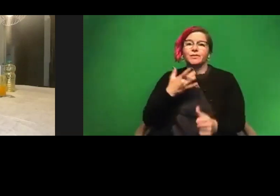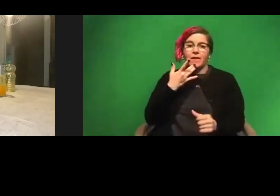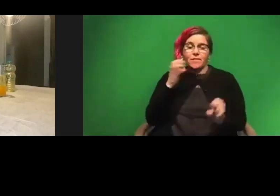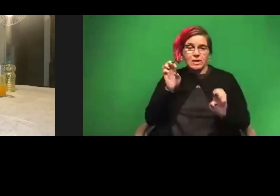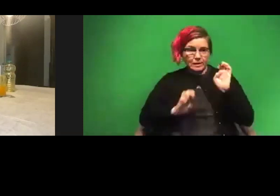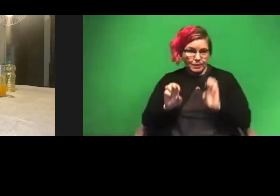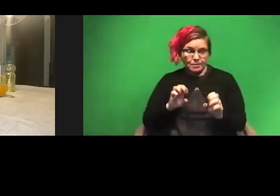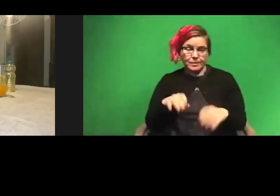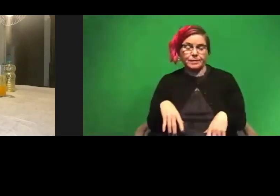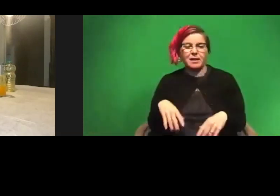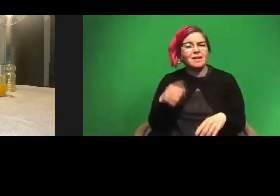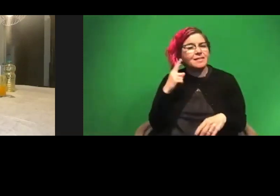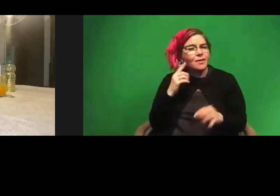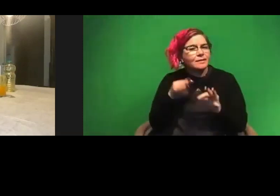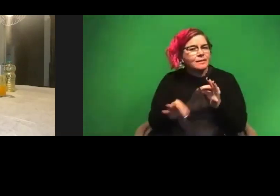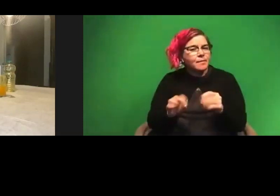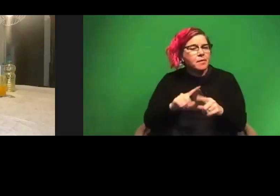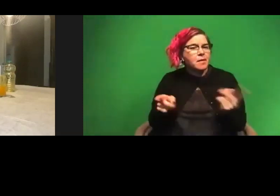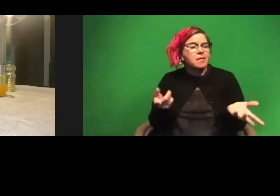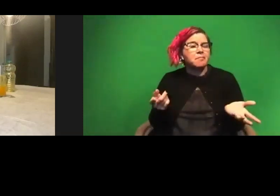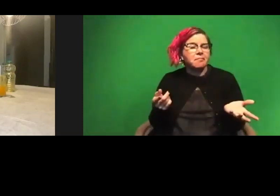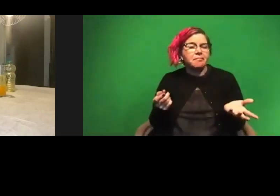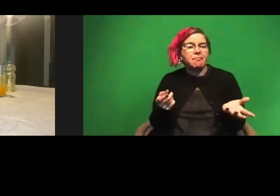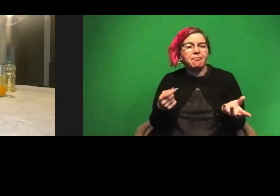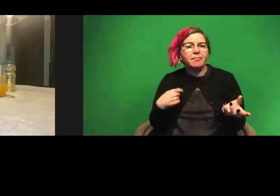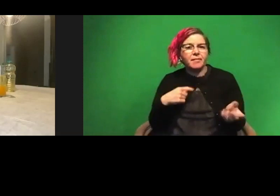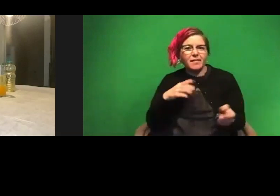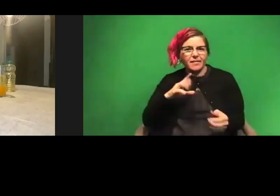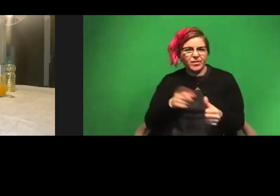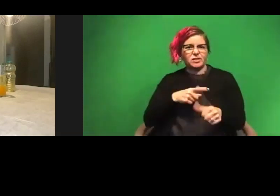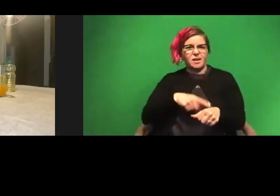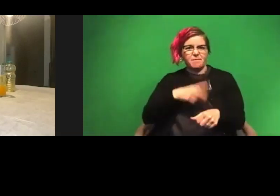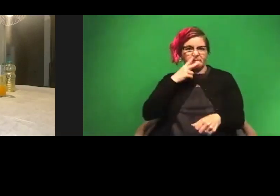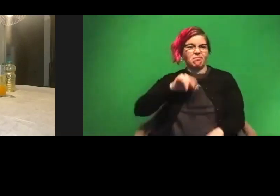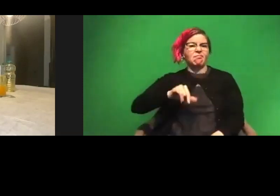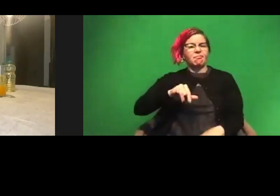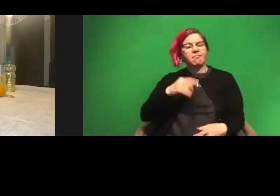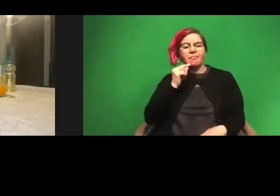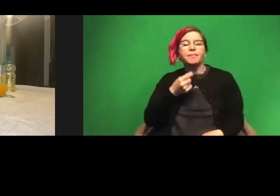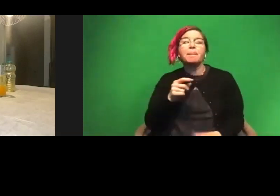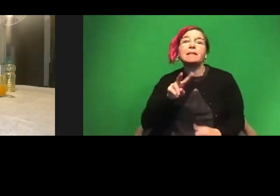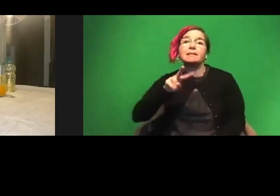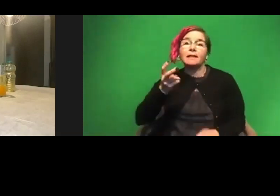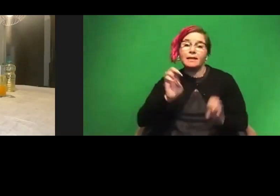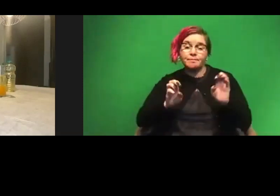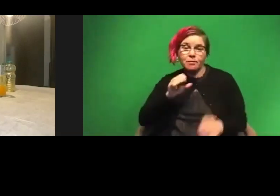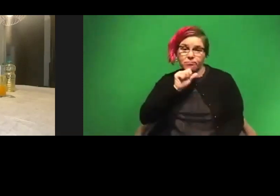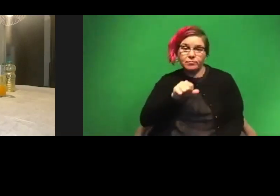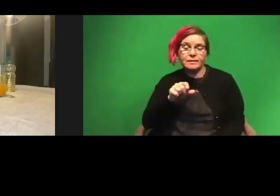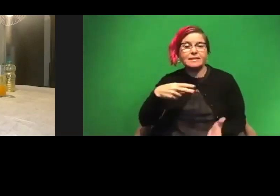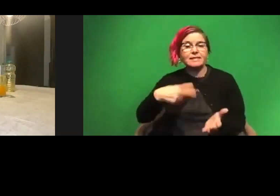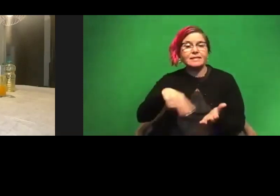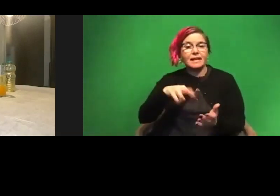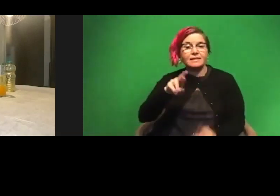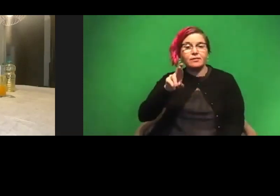know it sounds simple, but, um, it was just something I had never seen before. And then the second experiment that I really liked is the dancing rice